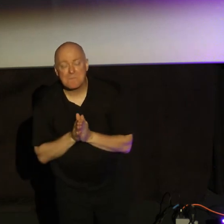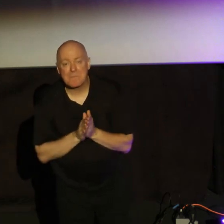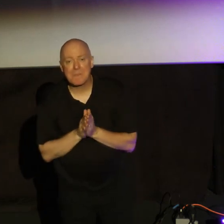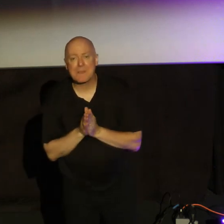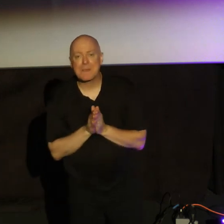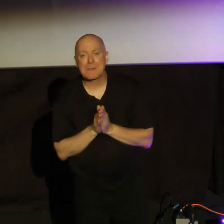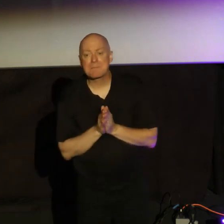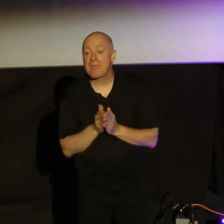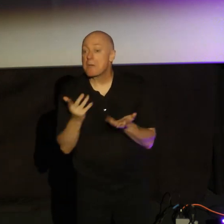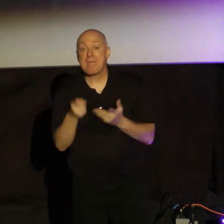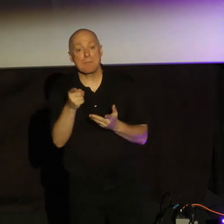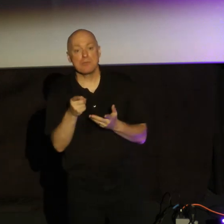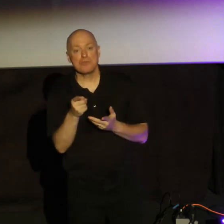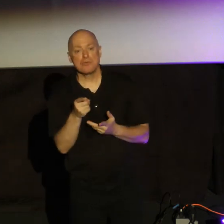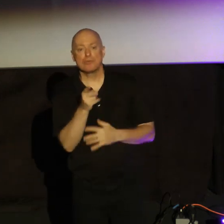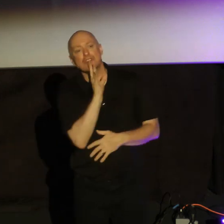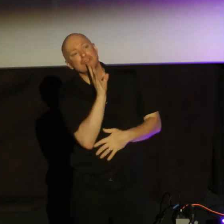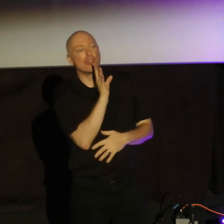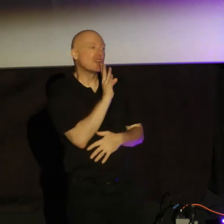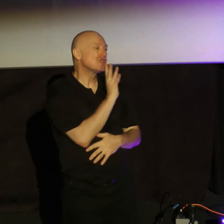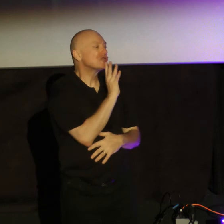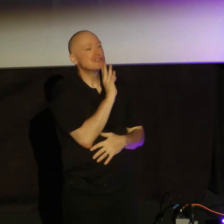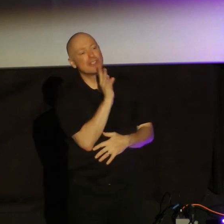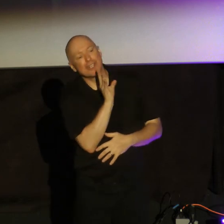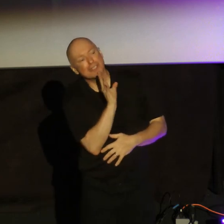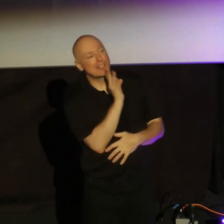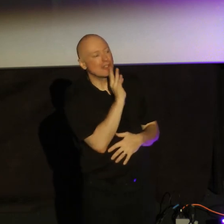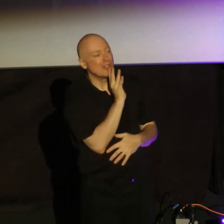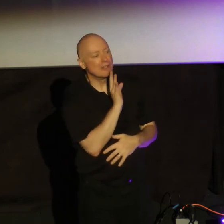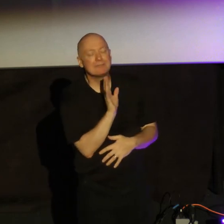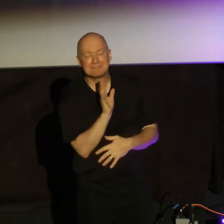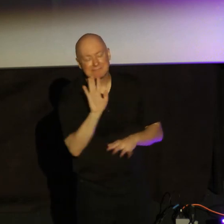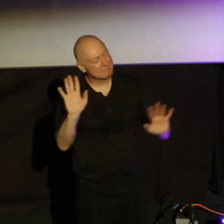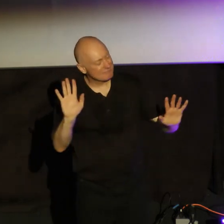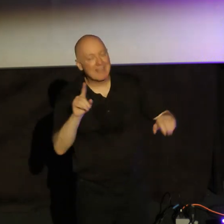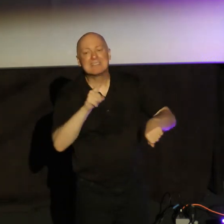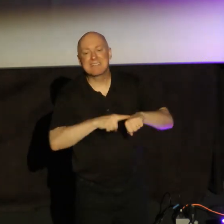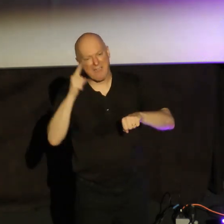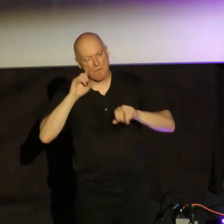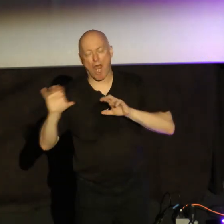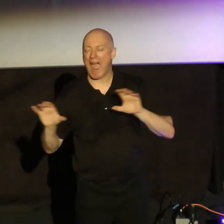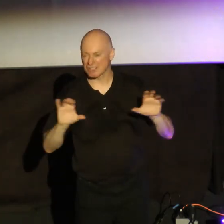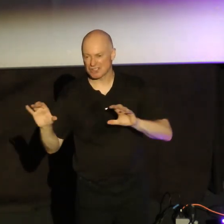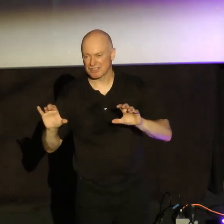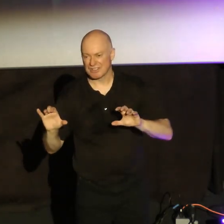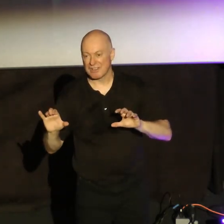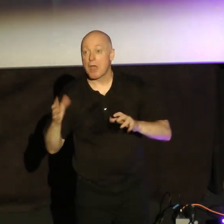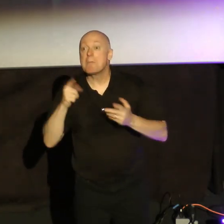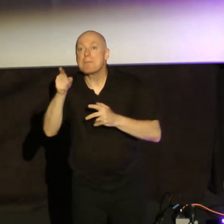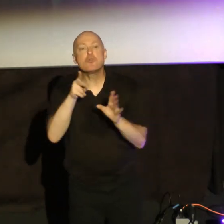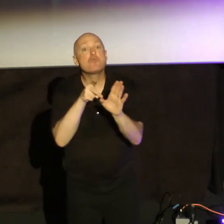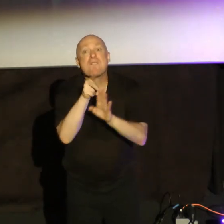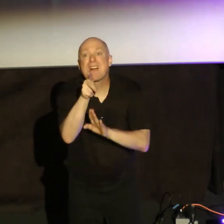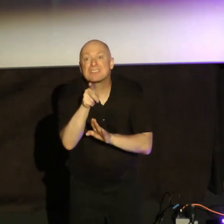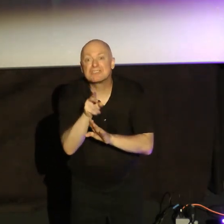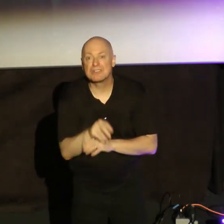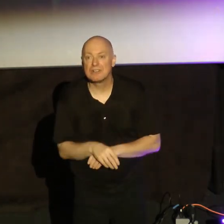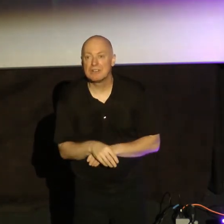Maybe you've been doing a lot of talking. Maybe then it's time for action. Maybe you're a professional in an area. Maybe you can talk.